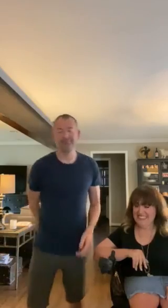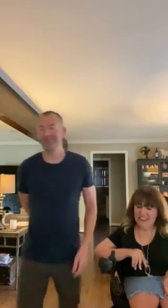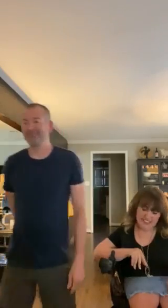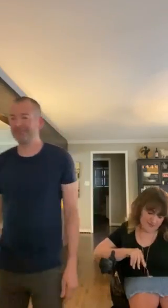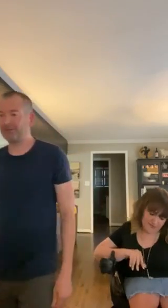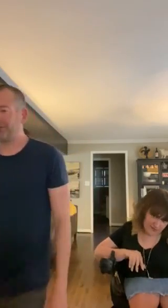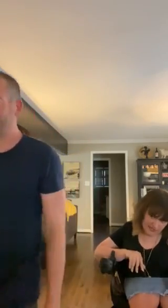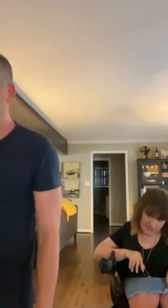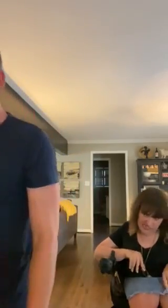Sorry